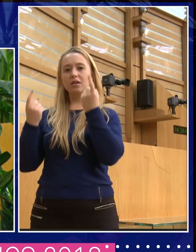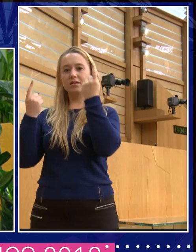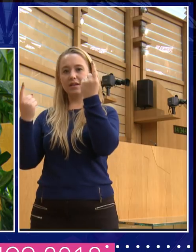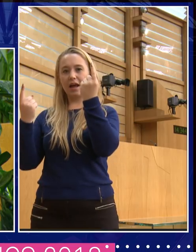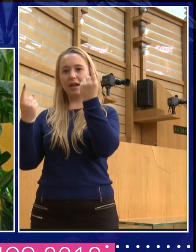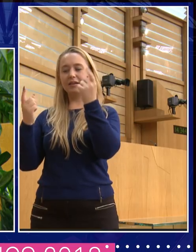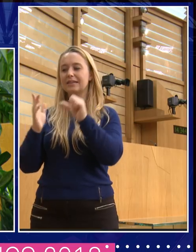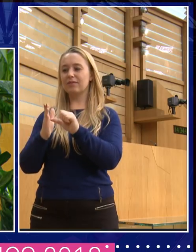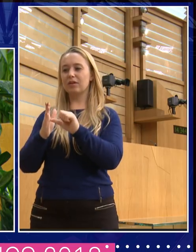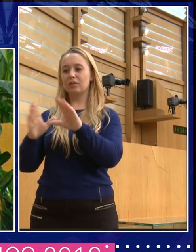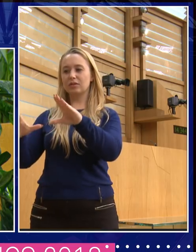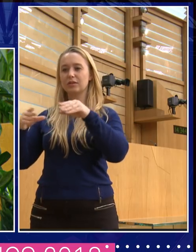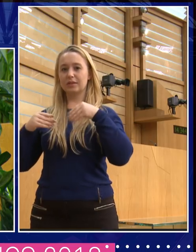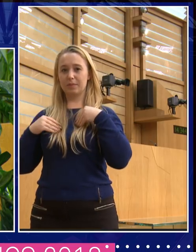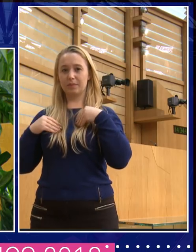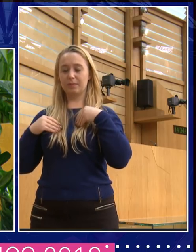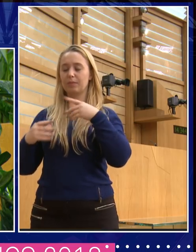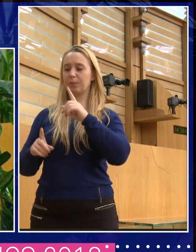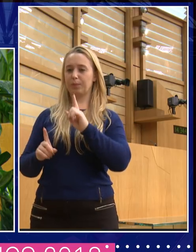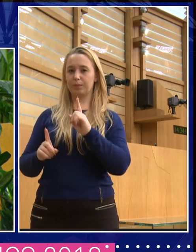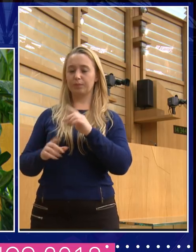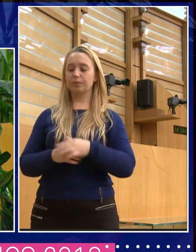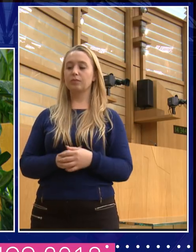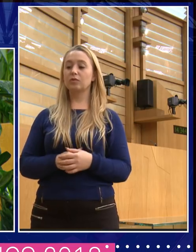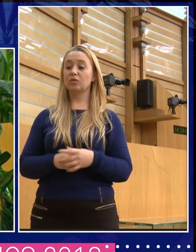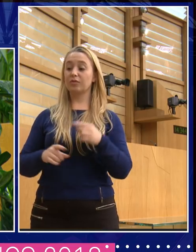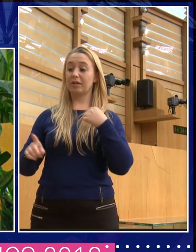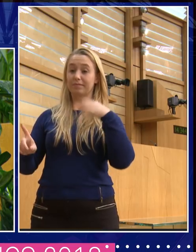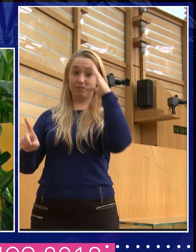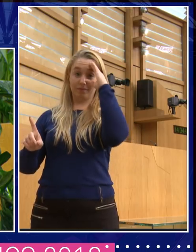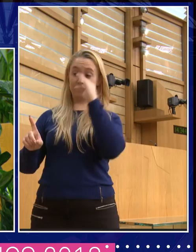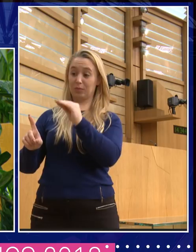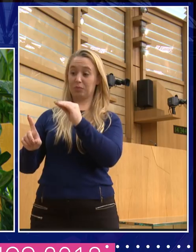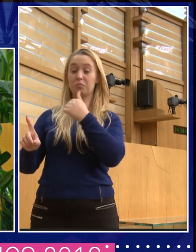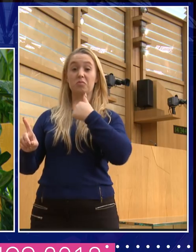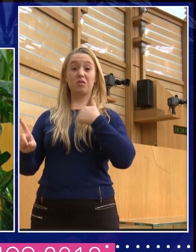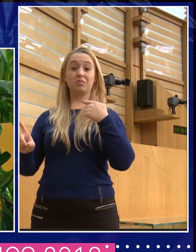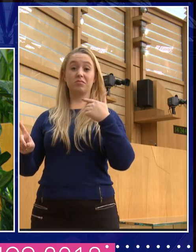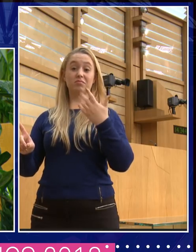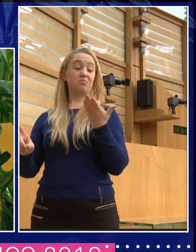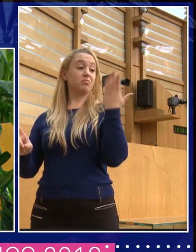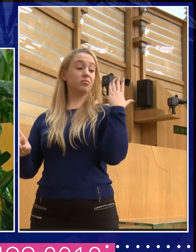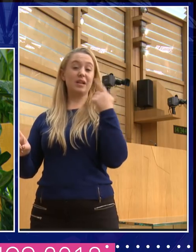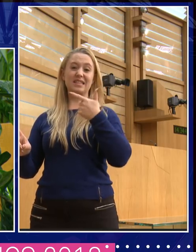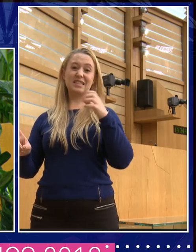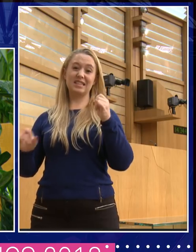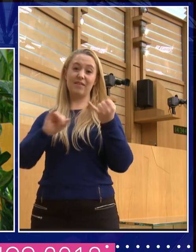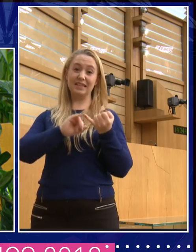Because if you tell them what life was like as a student in the 70s, and including how many... How